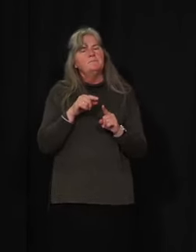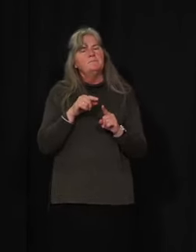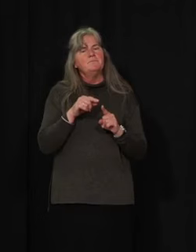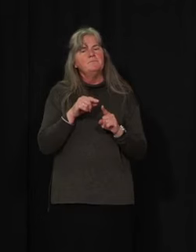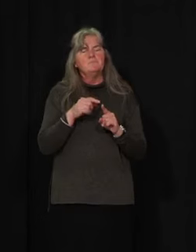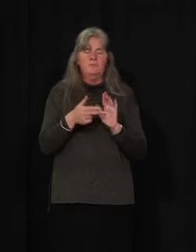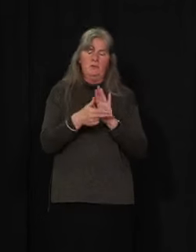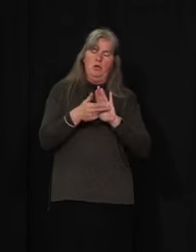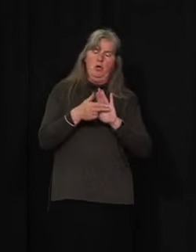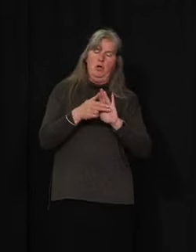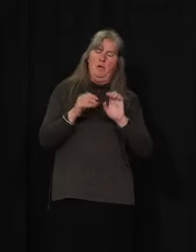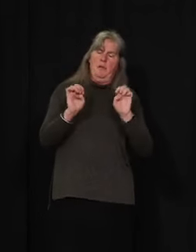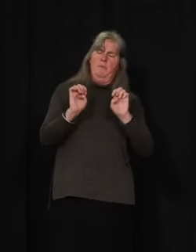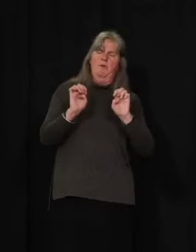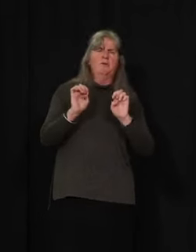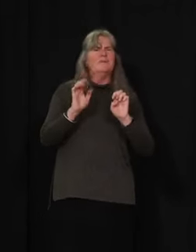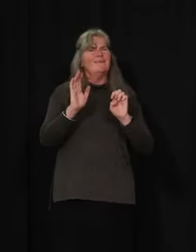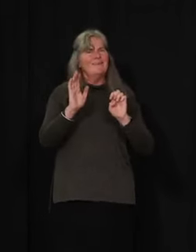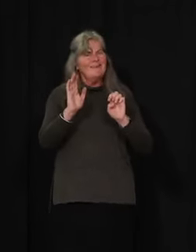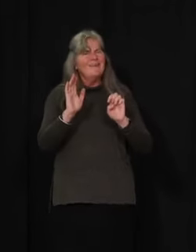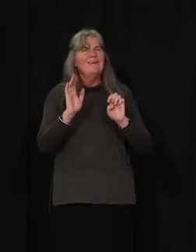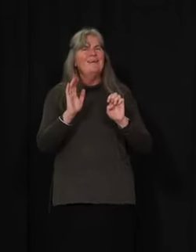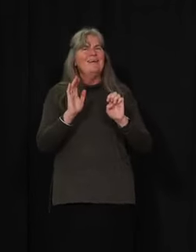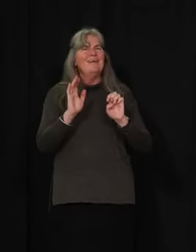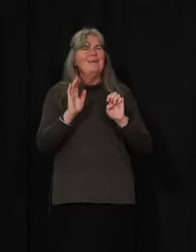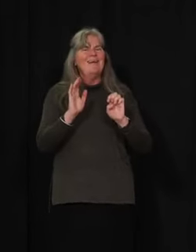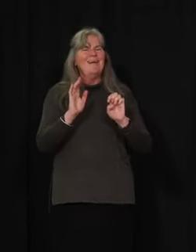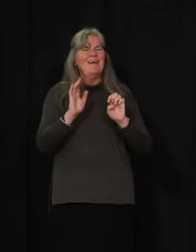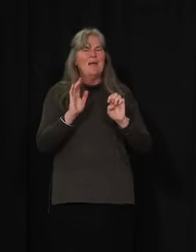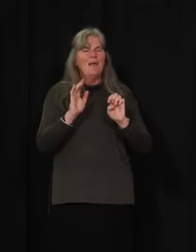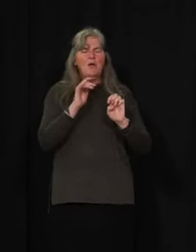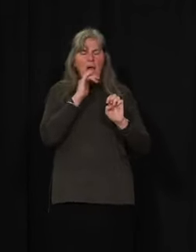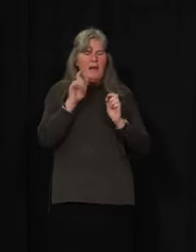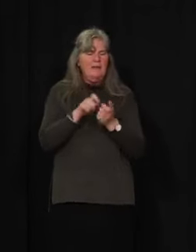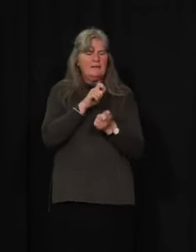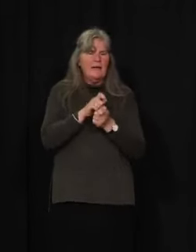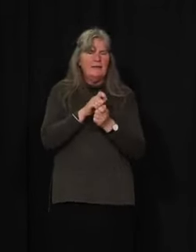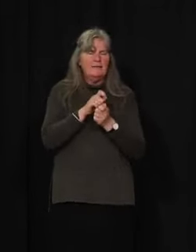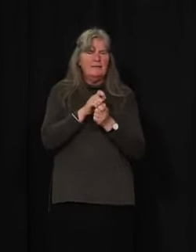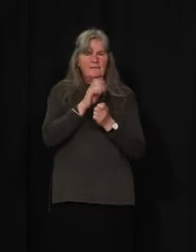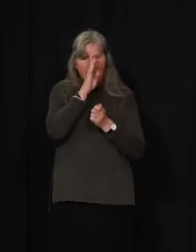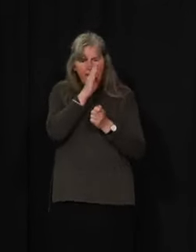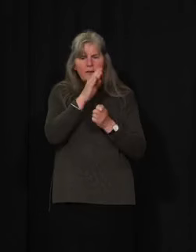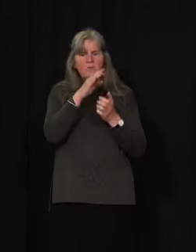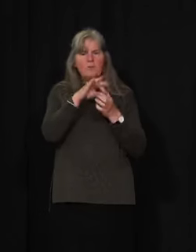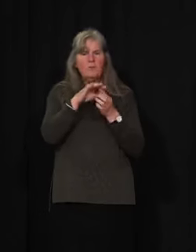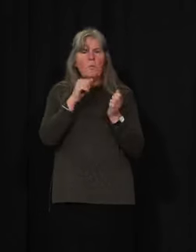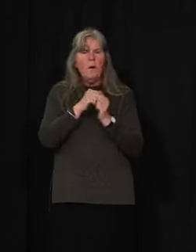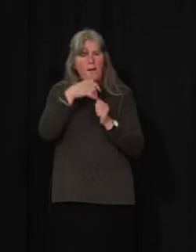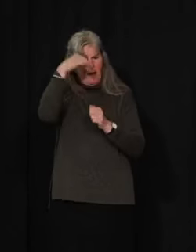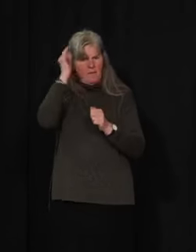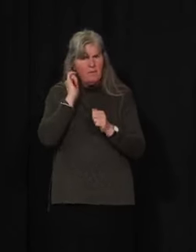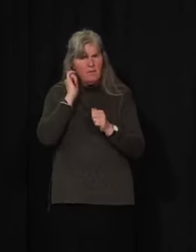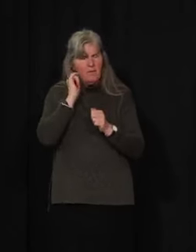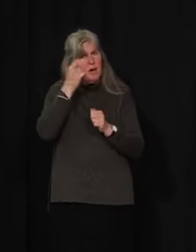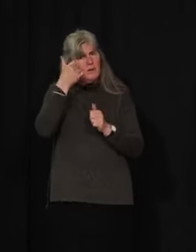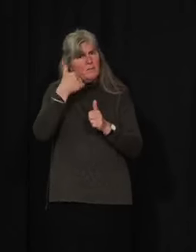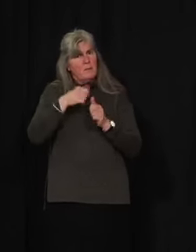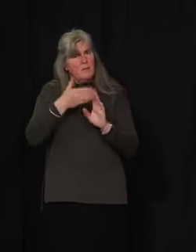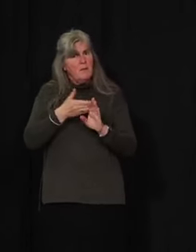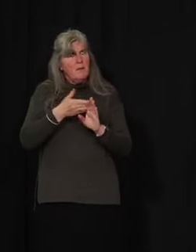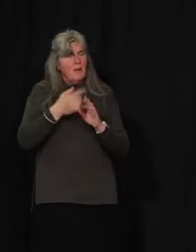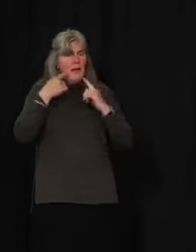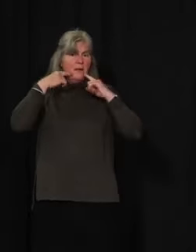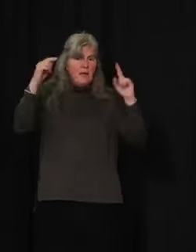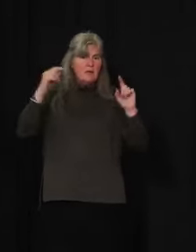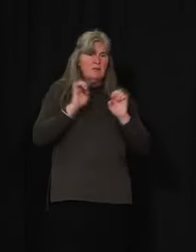the emergency is not based on what we have in territory. And reminded, we actually declared a public health emergency before we had any cases.